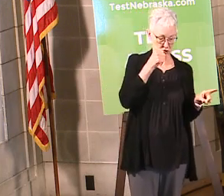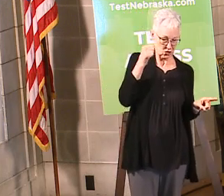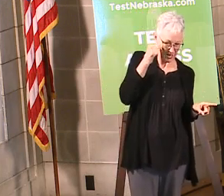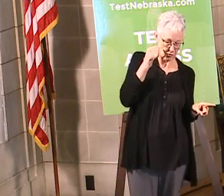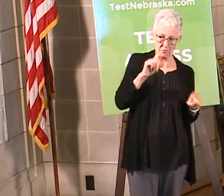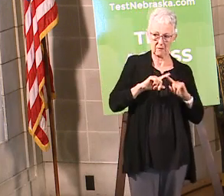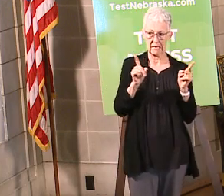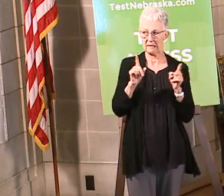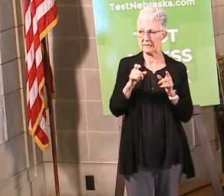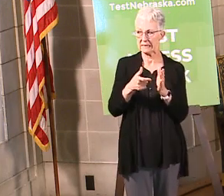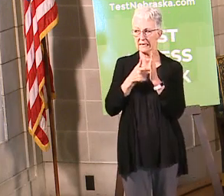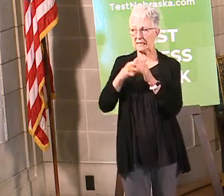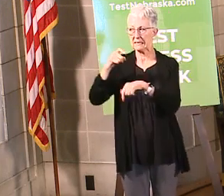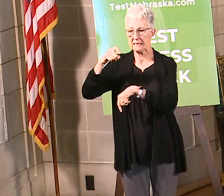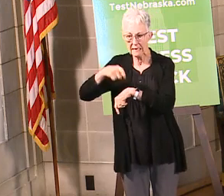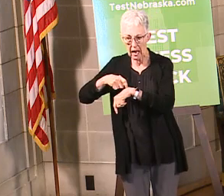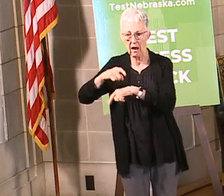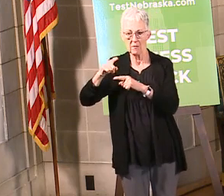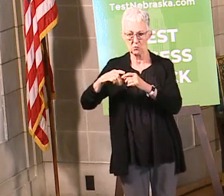back on the site.